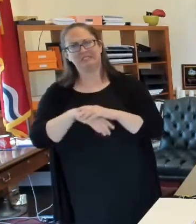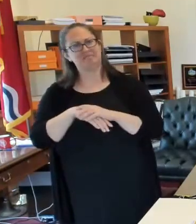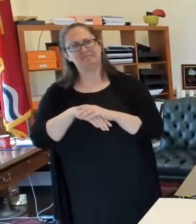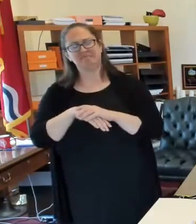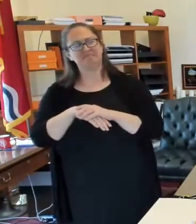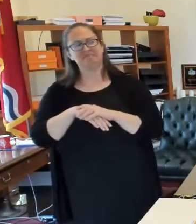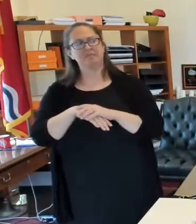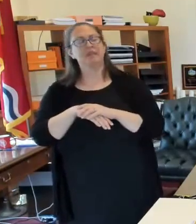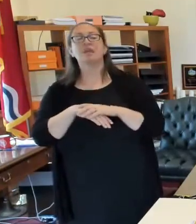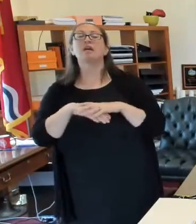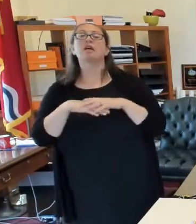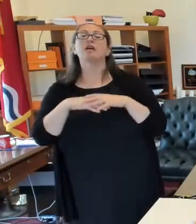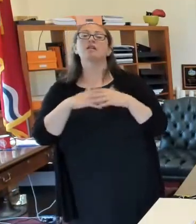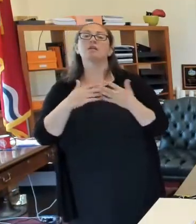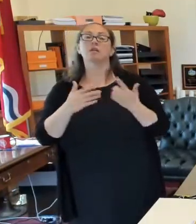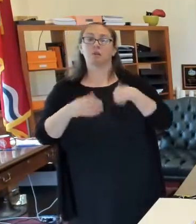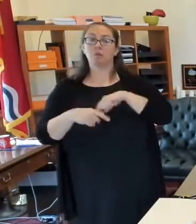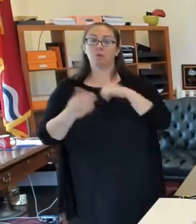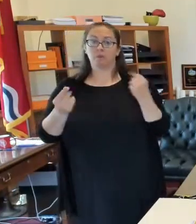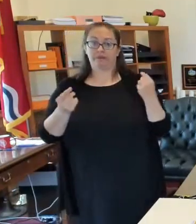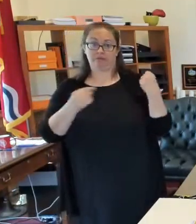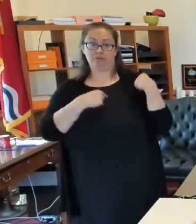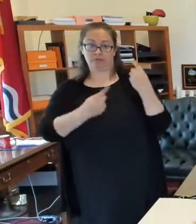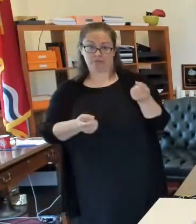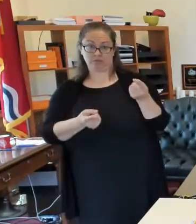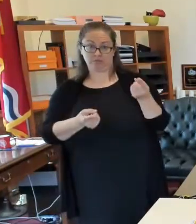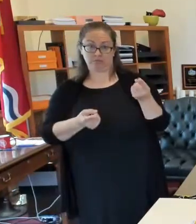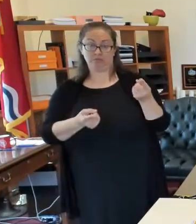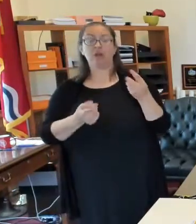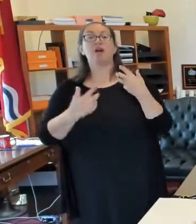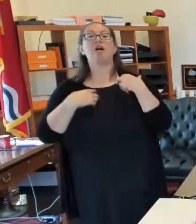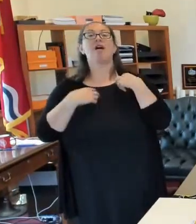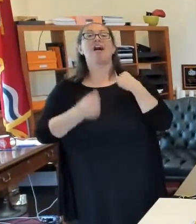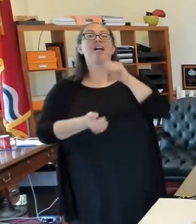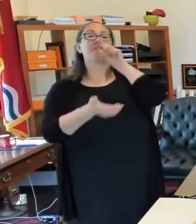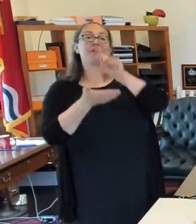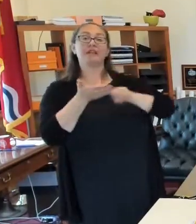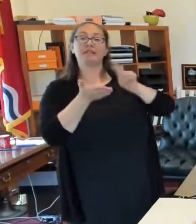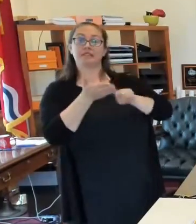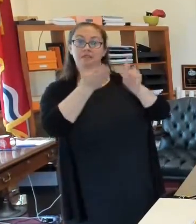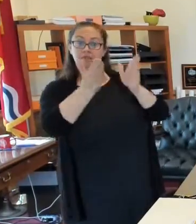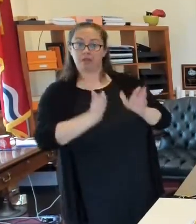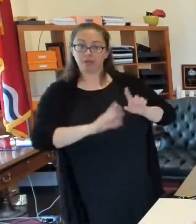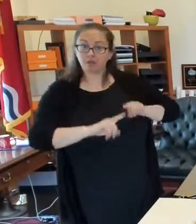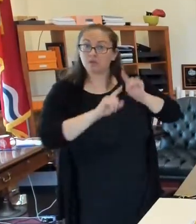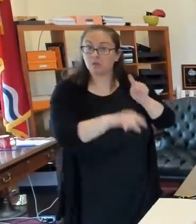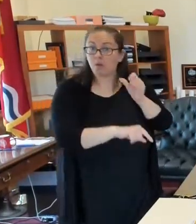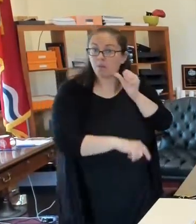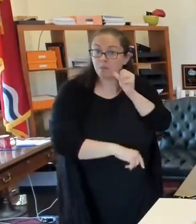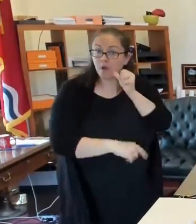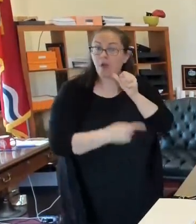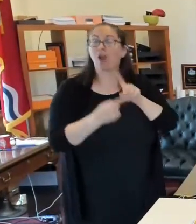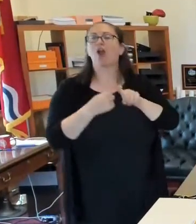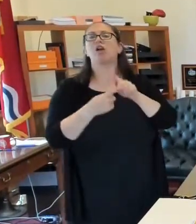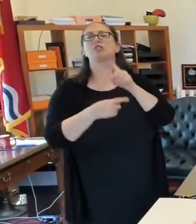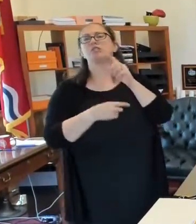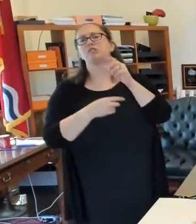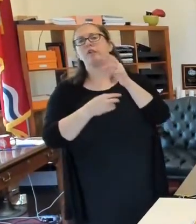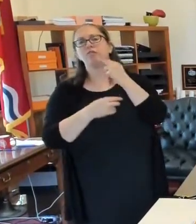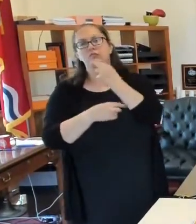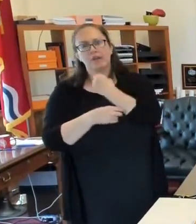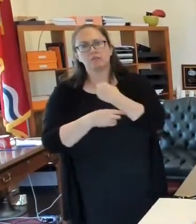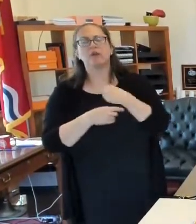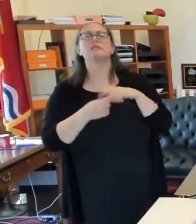Um, what, what we have done is sent, uh, health inspectors and, uh, liquor inspectors to